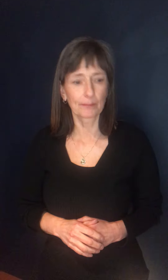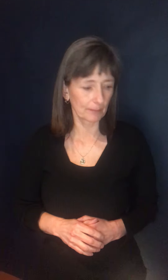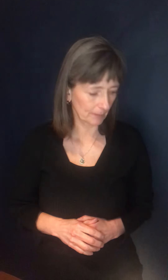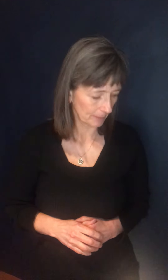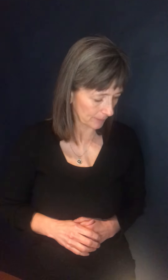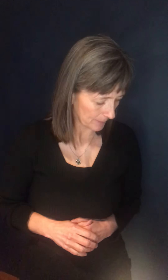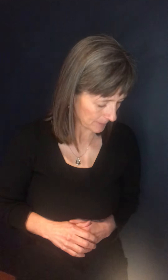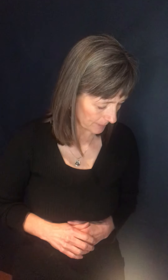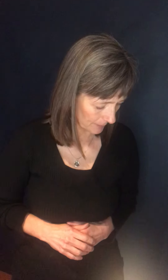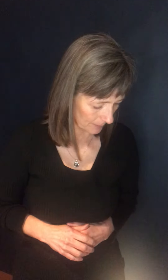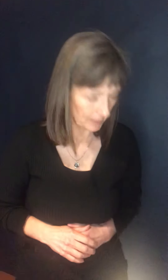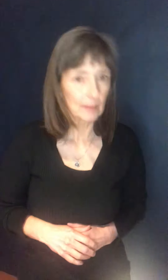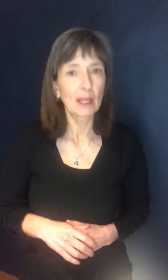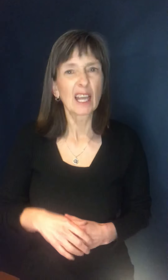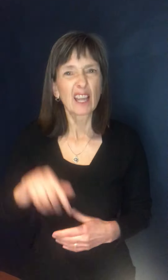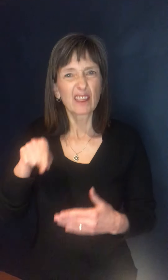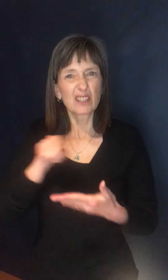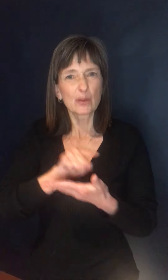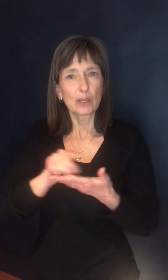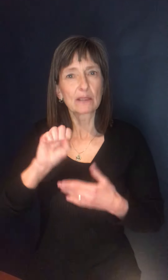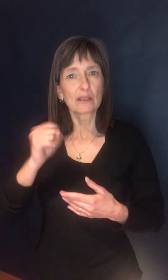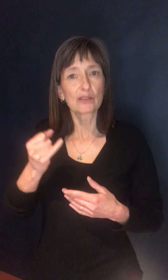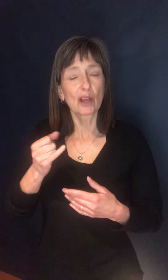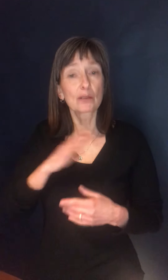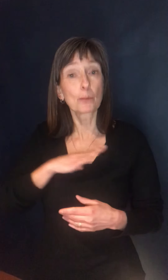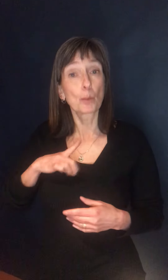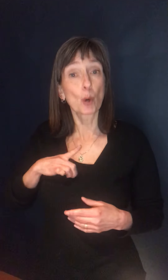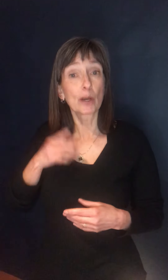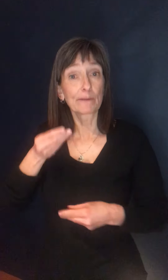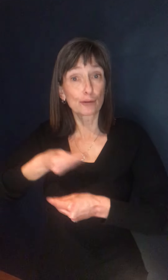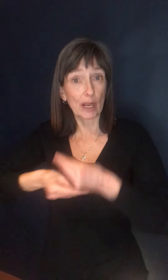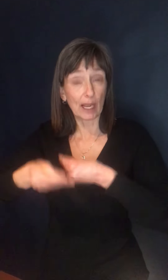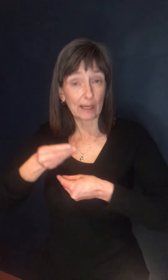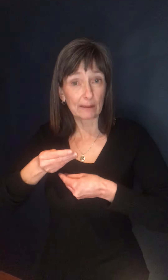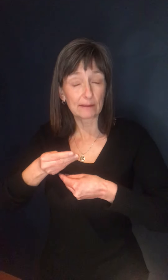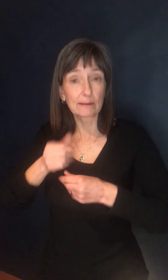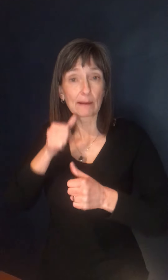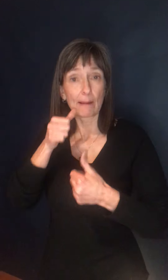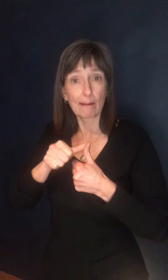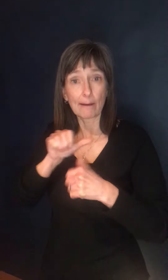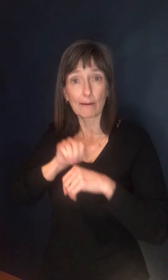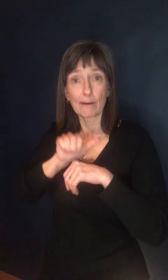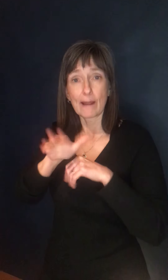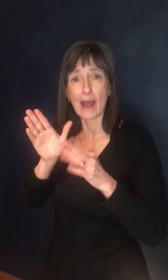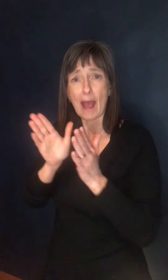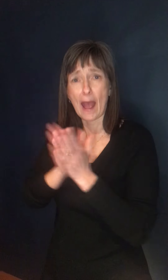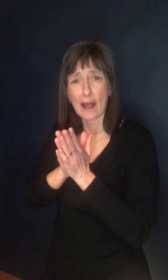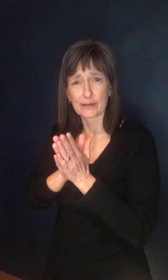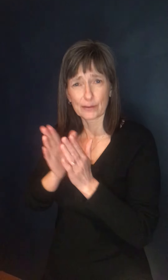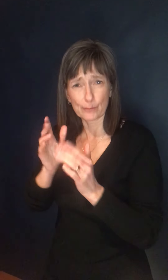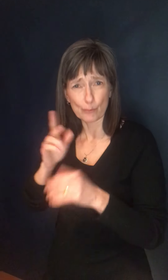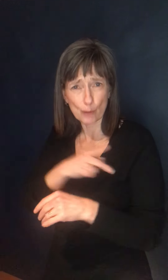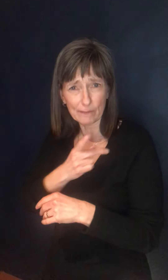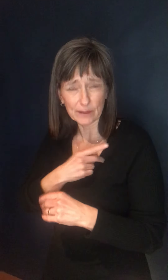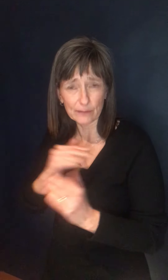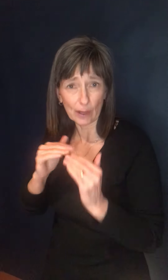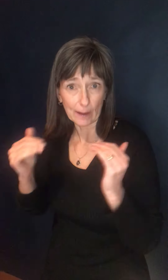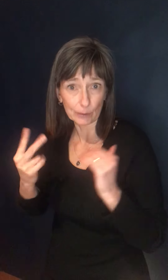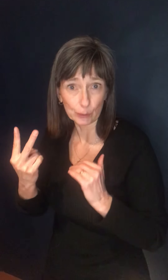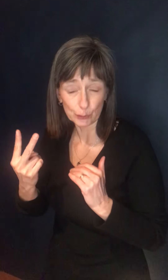John's Board of Praise sent a letter asking the problems to to go into Alert Level 2. And just to clarify, Dr. Fitzgerald, did that